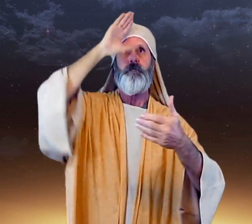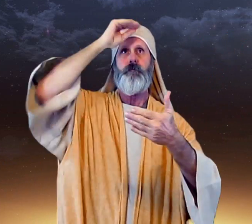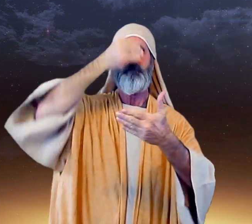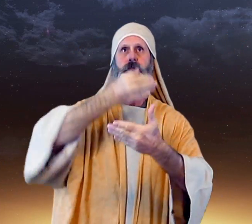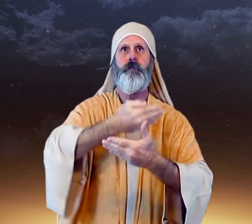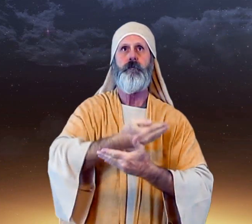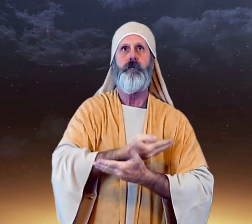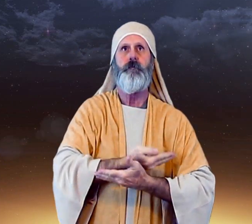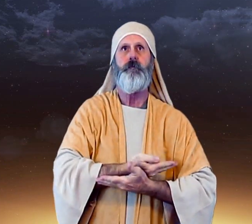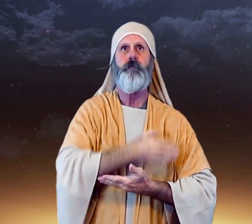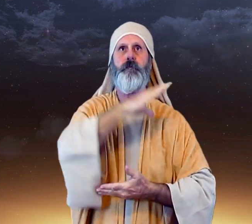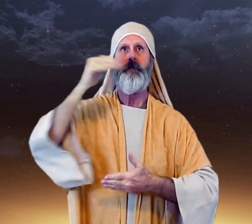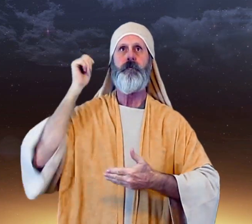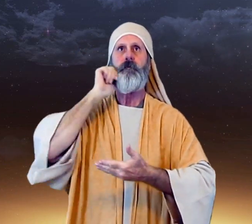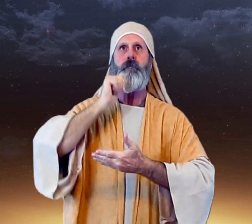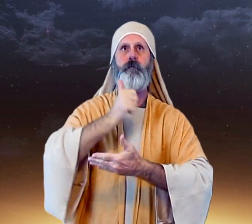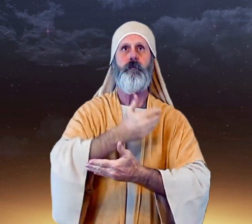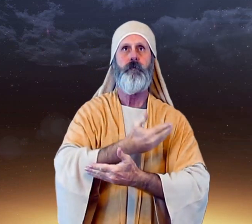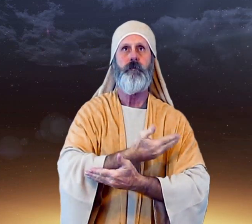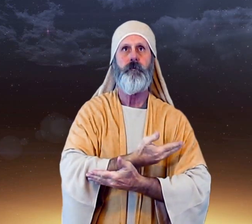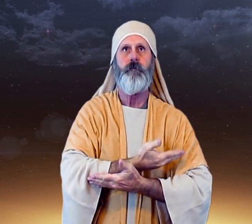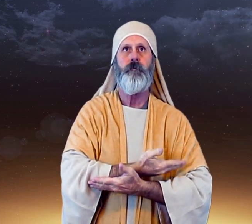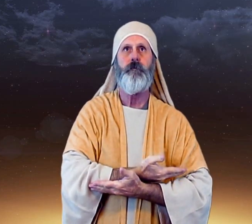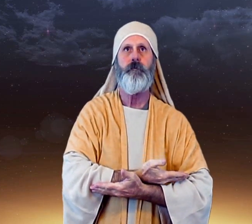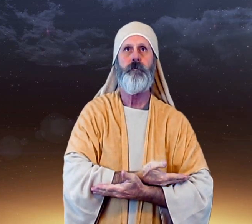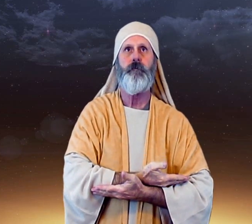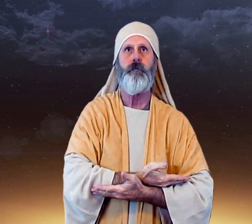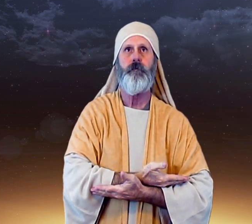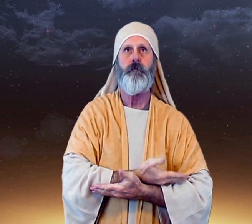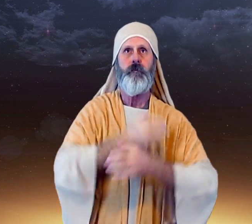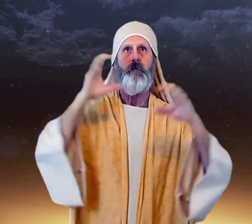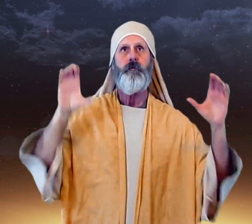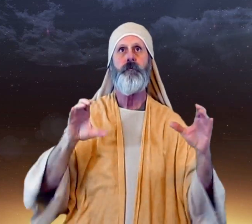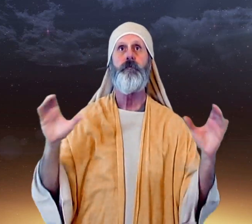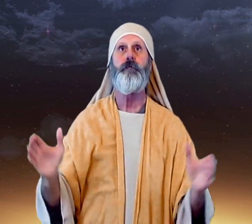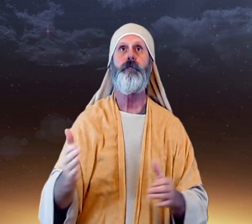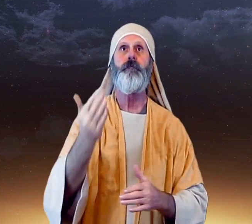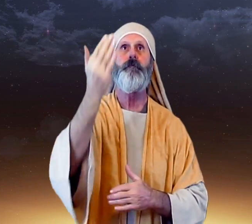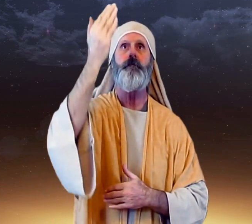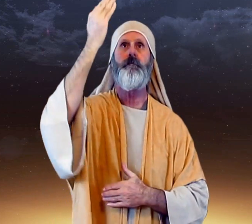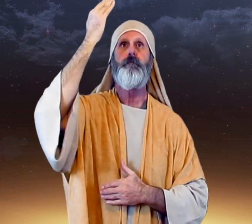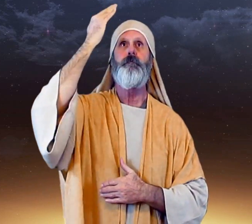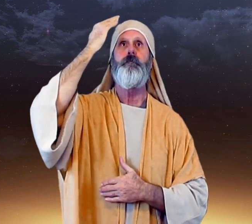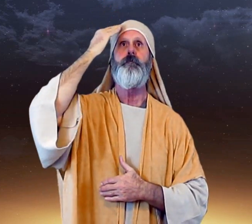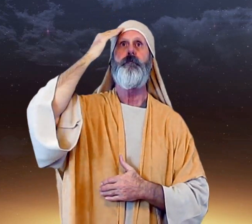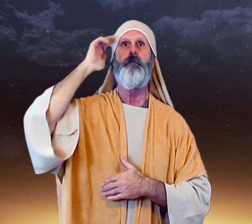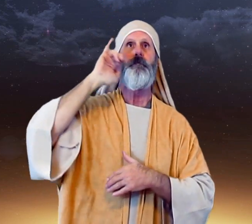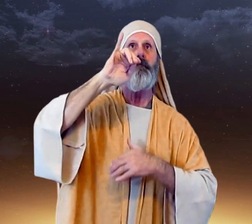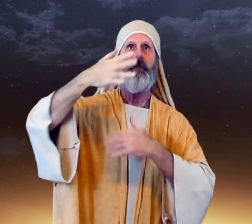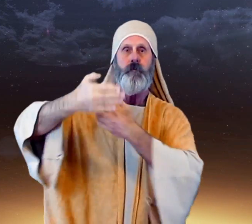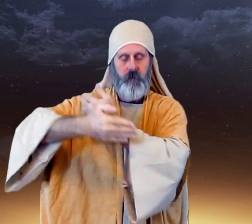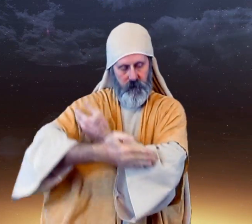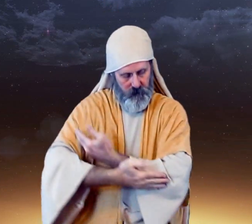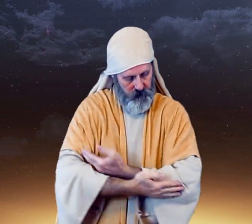sons and daughters? Did you know that your